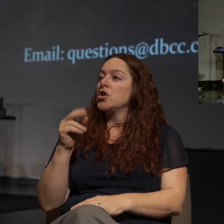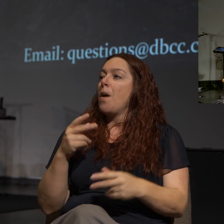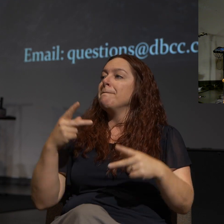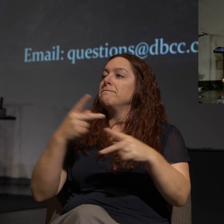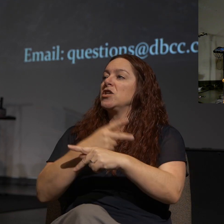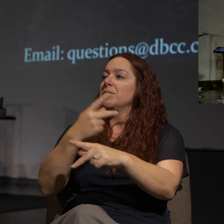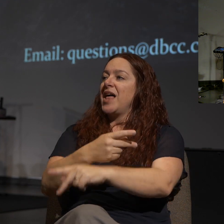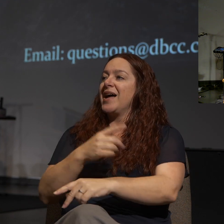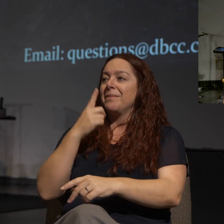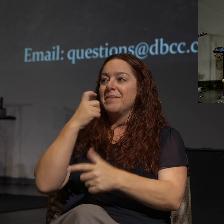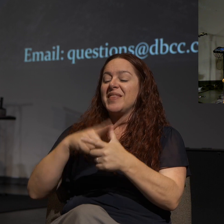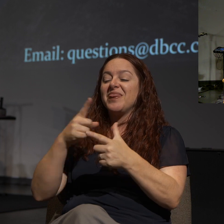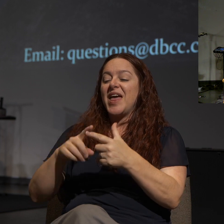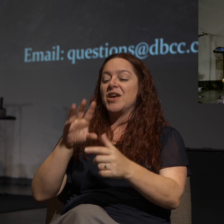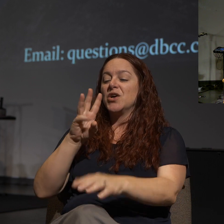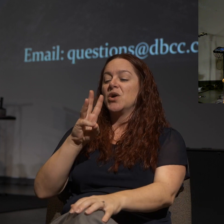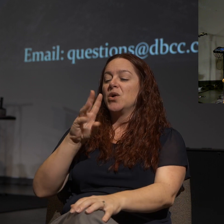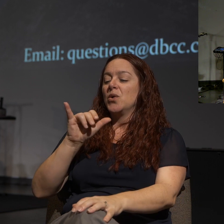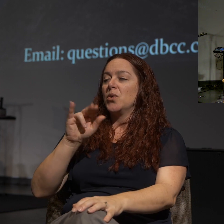because then it spells scum.